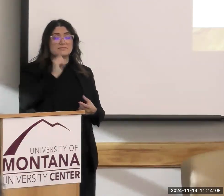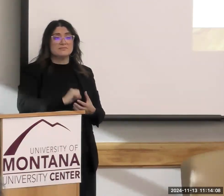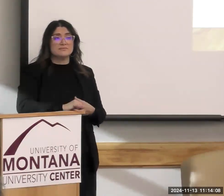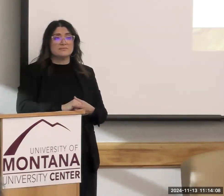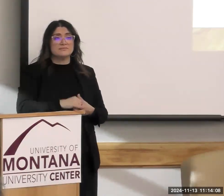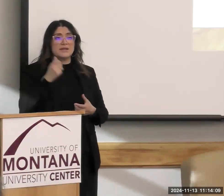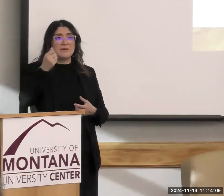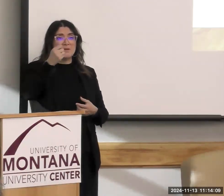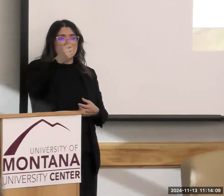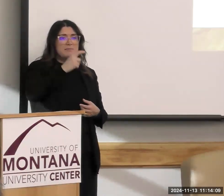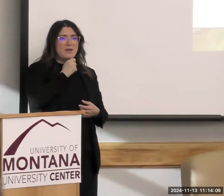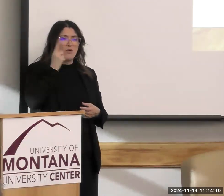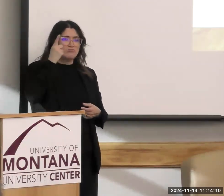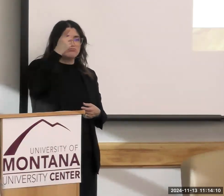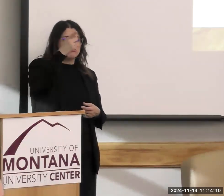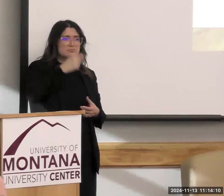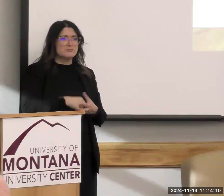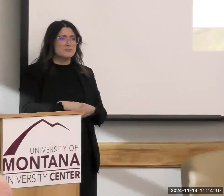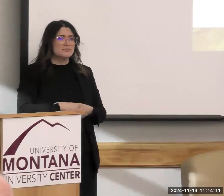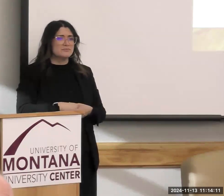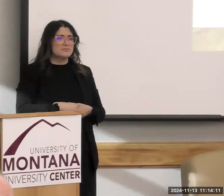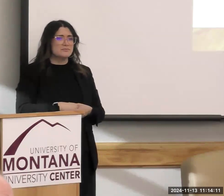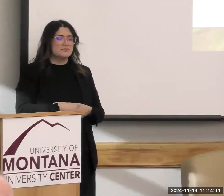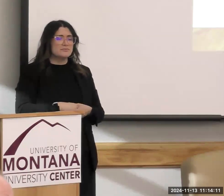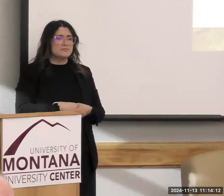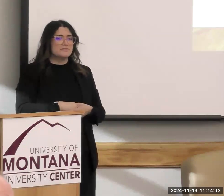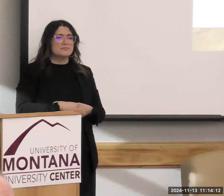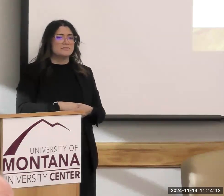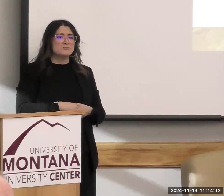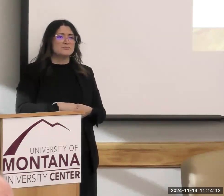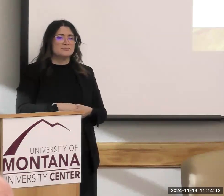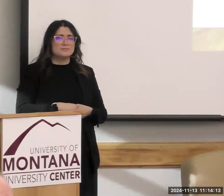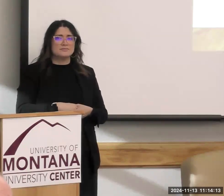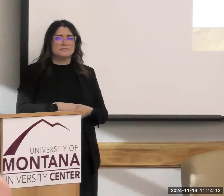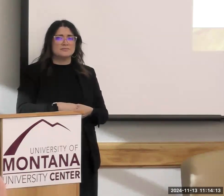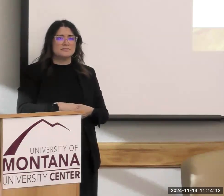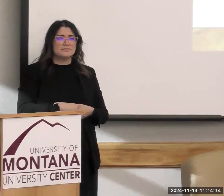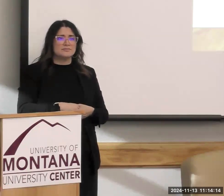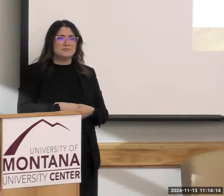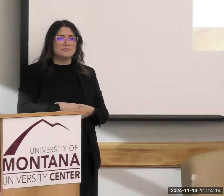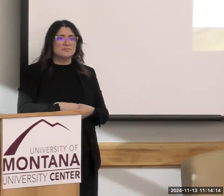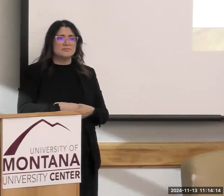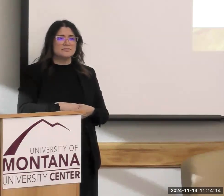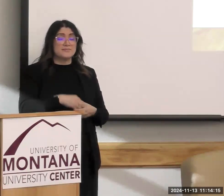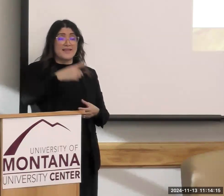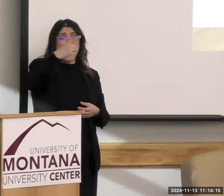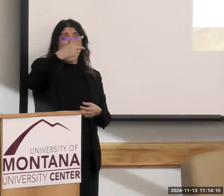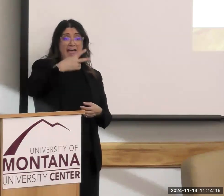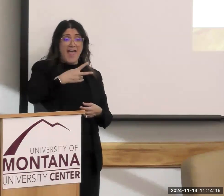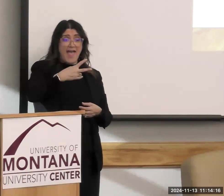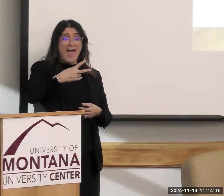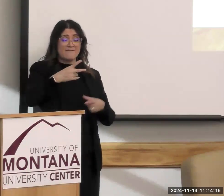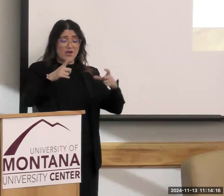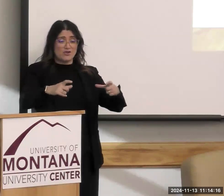Did you say, half your plate should be fruits and vegetables?